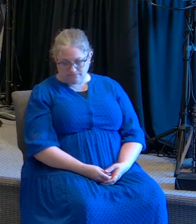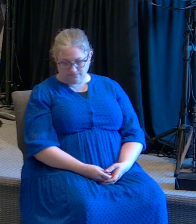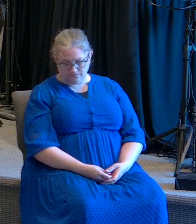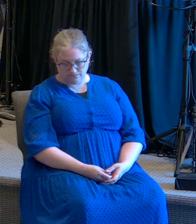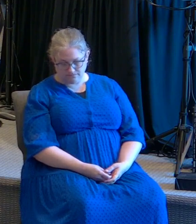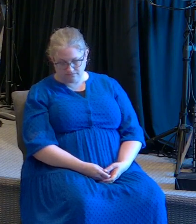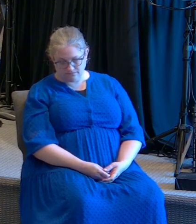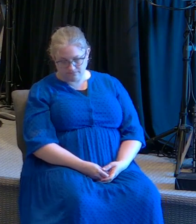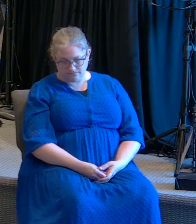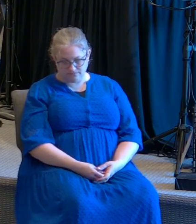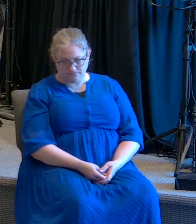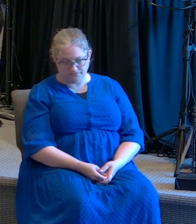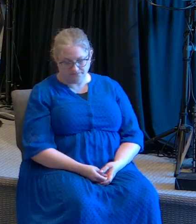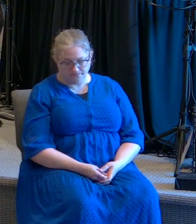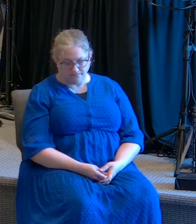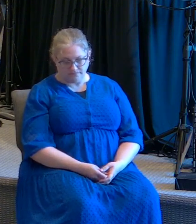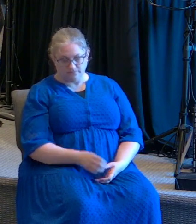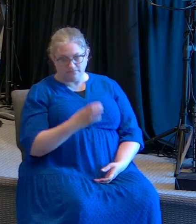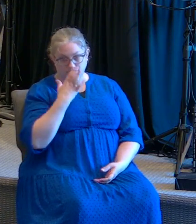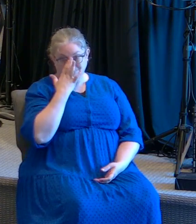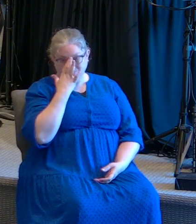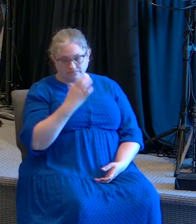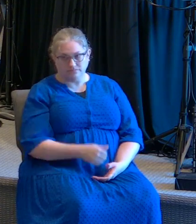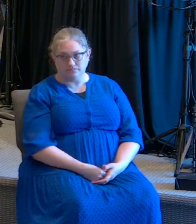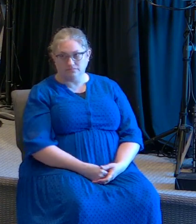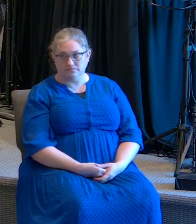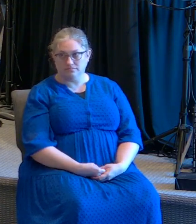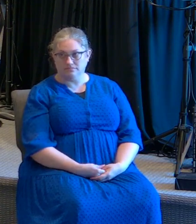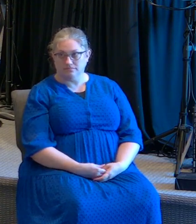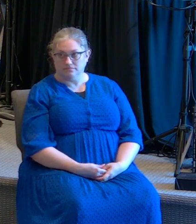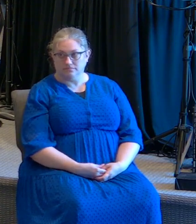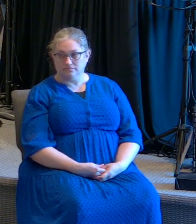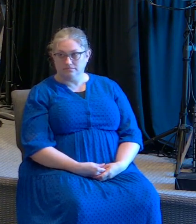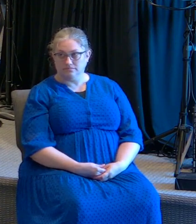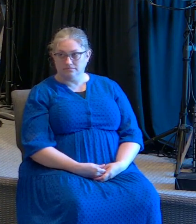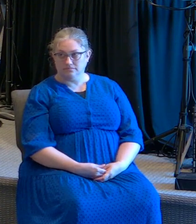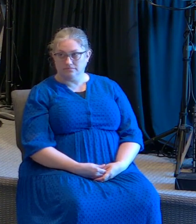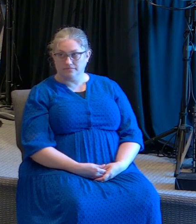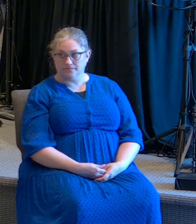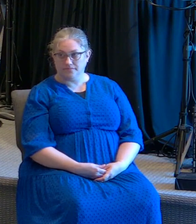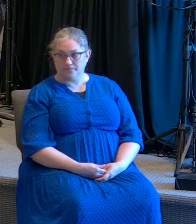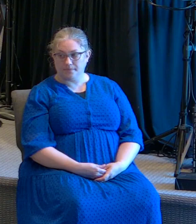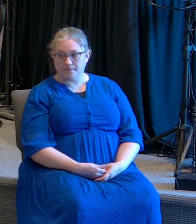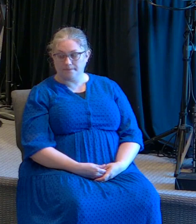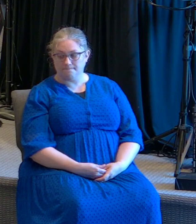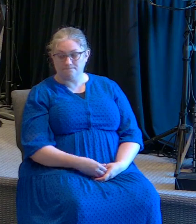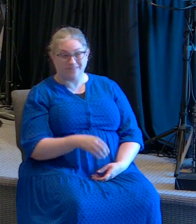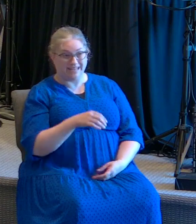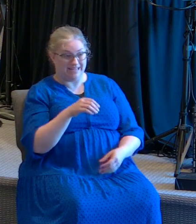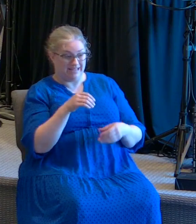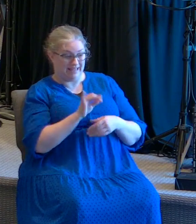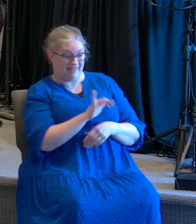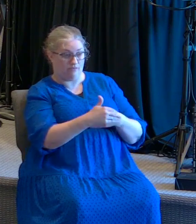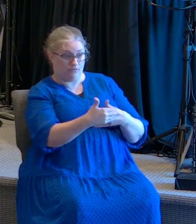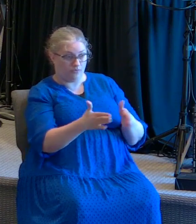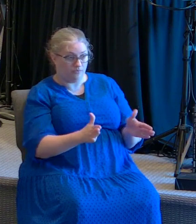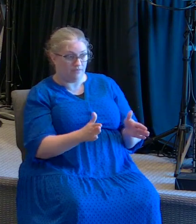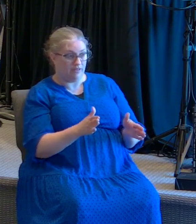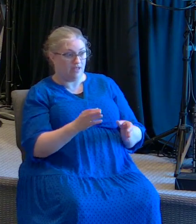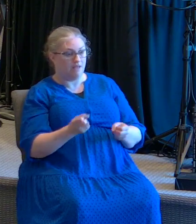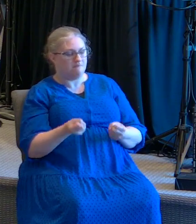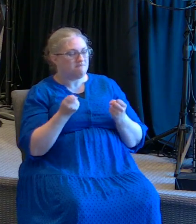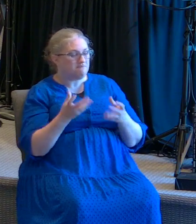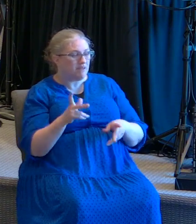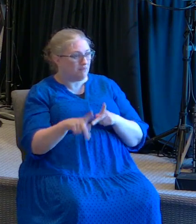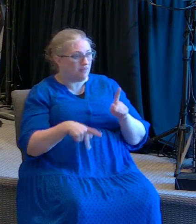tú comprendas cuál es mi capacidad. There were people in the room that didn't believe he had the power to forgive